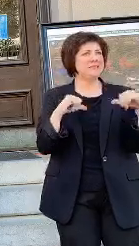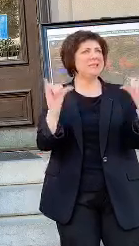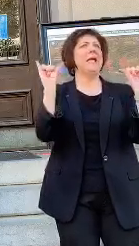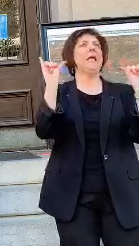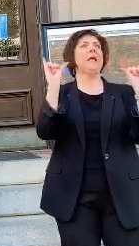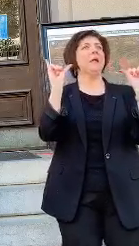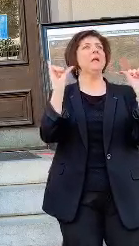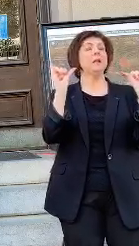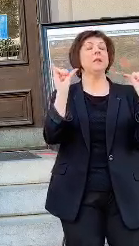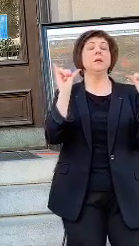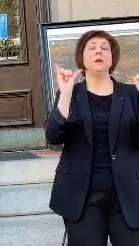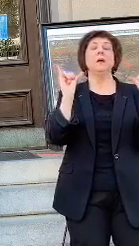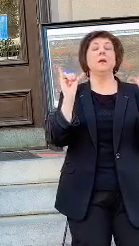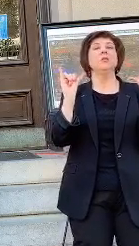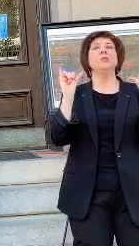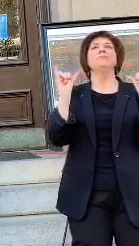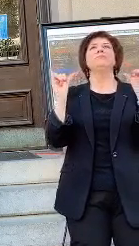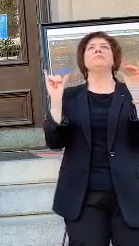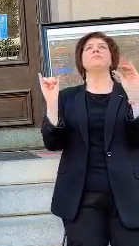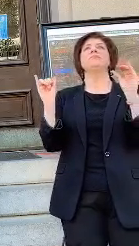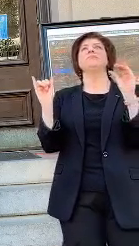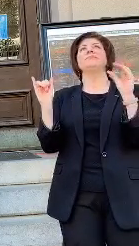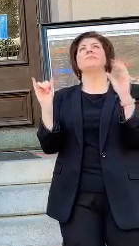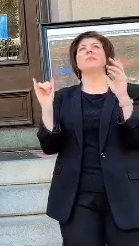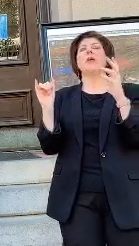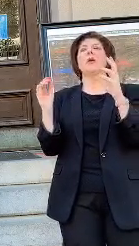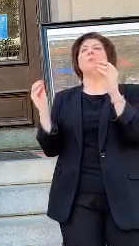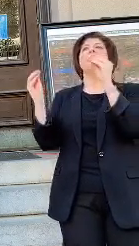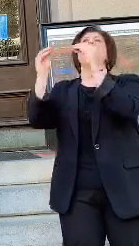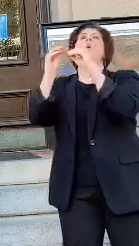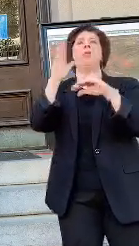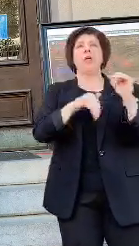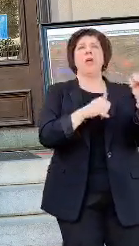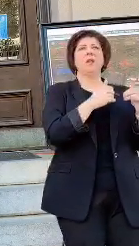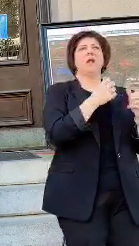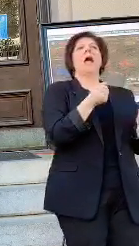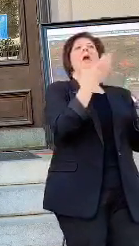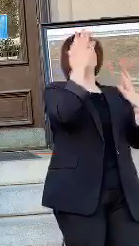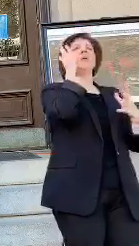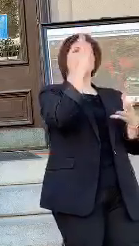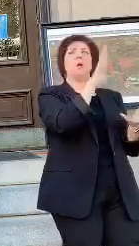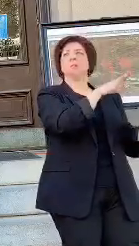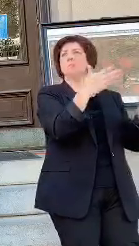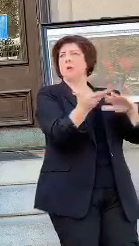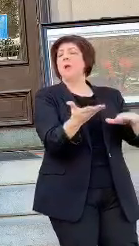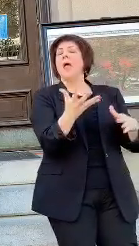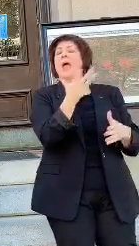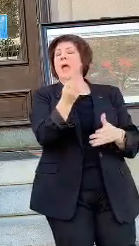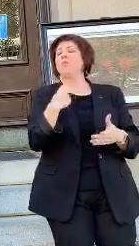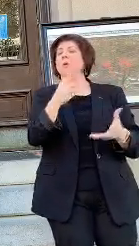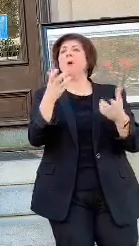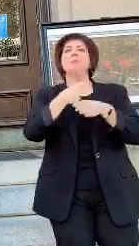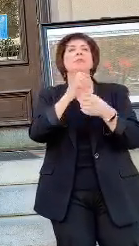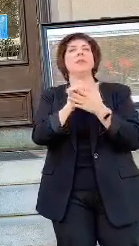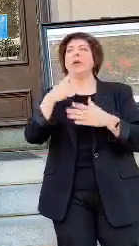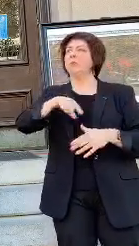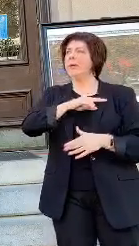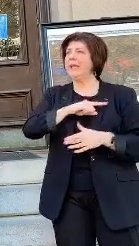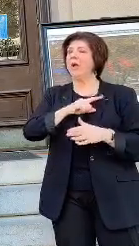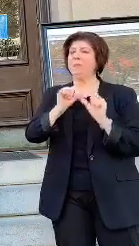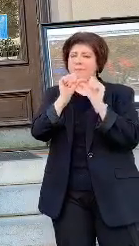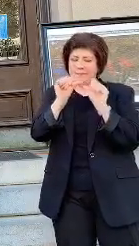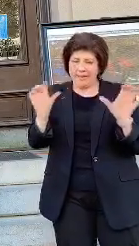dramatically outweighed by the potential loss of human life. That is our concern. And we want to make sure that we are beginning to